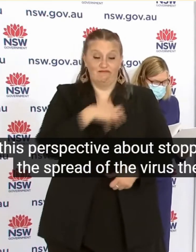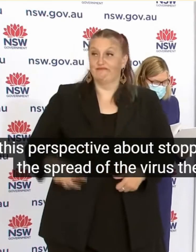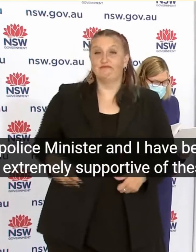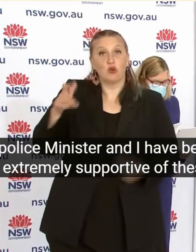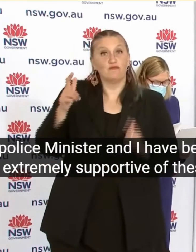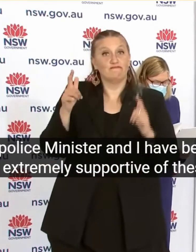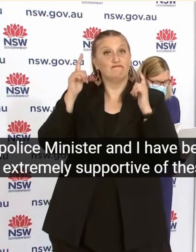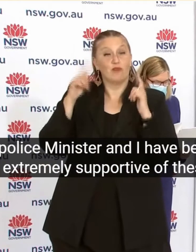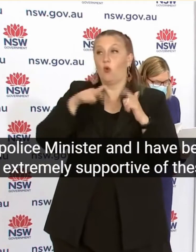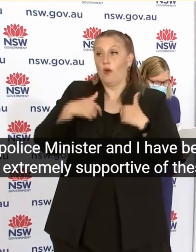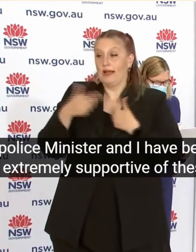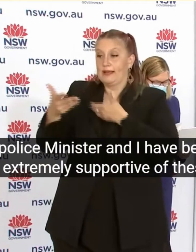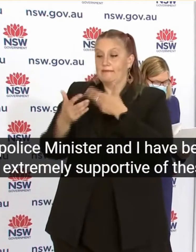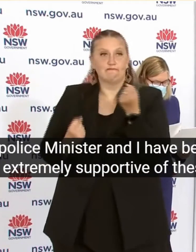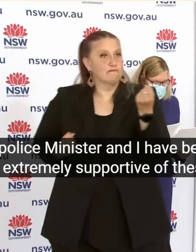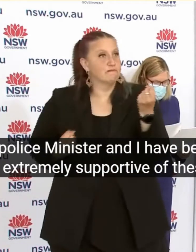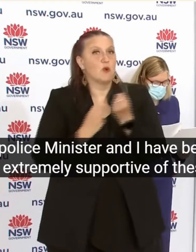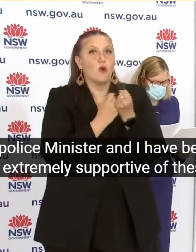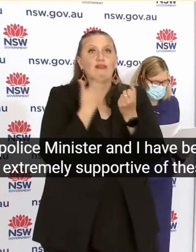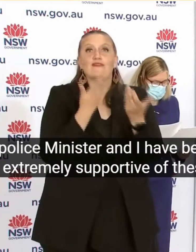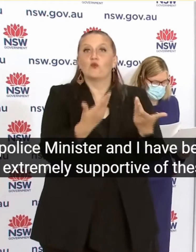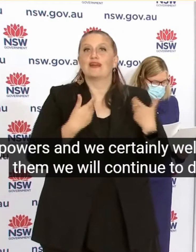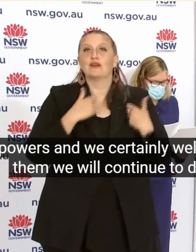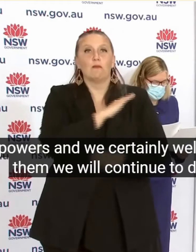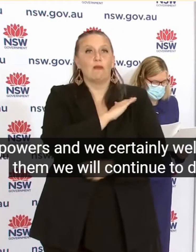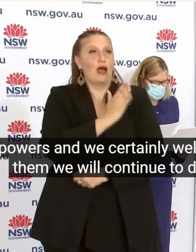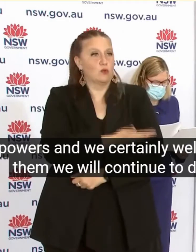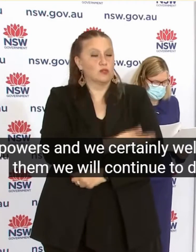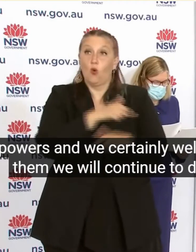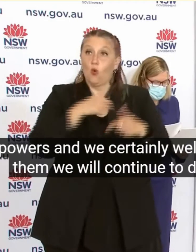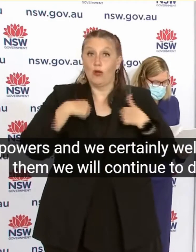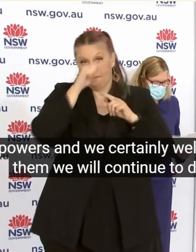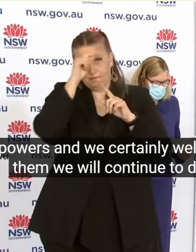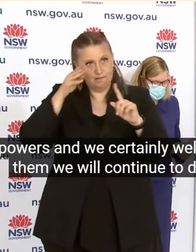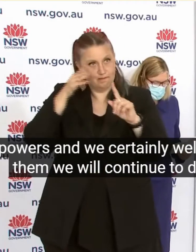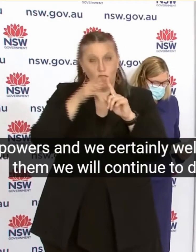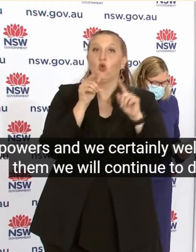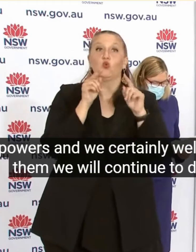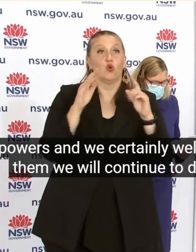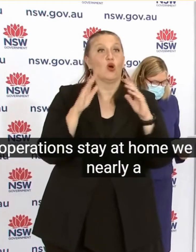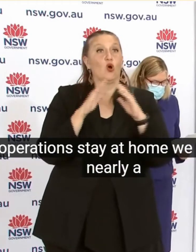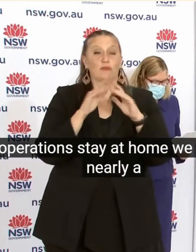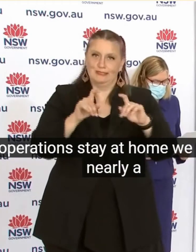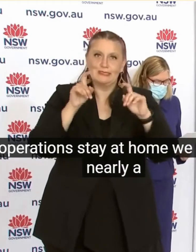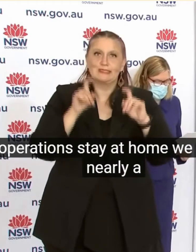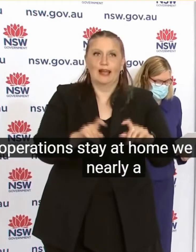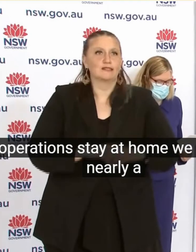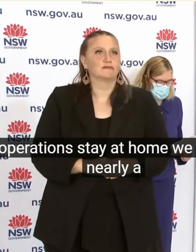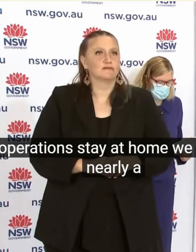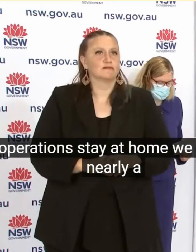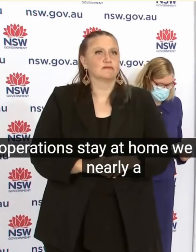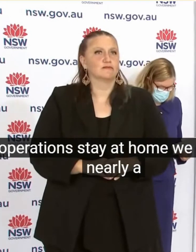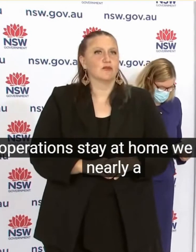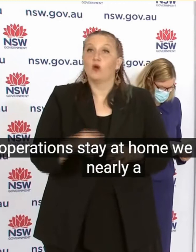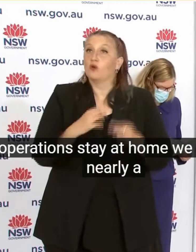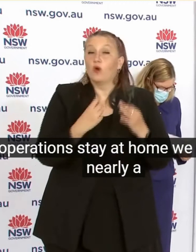Welcome them We will continue To drive operations Stay at home We have nearly A thousand Australian Defence Force Workers on the